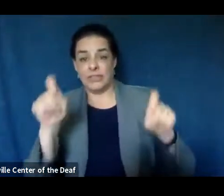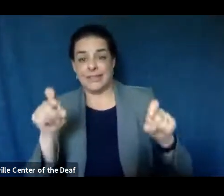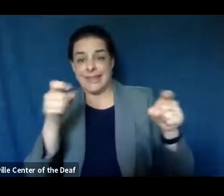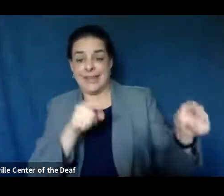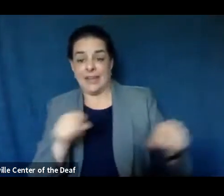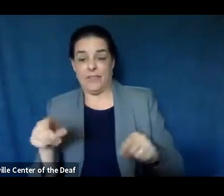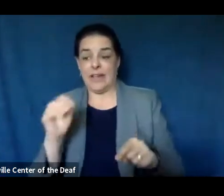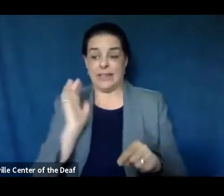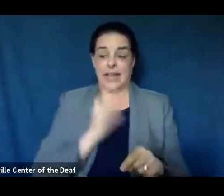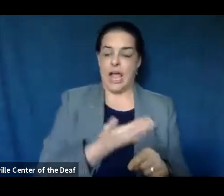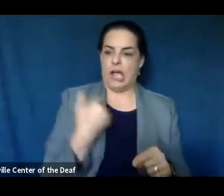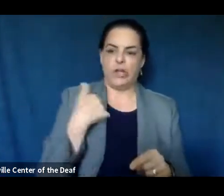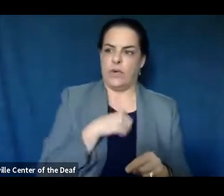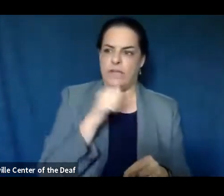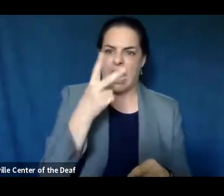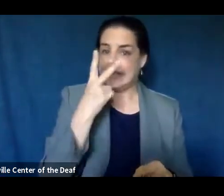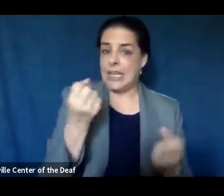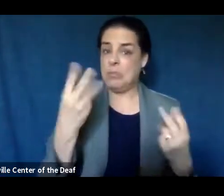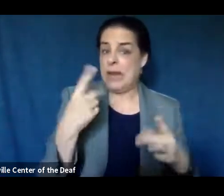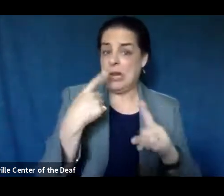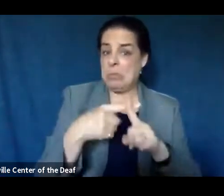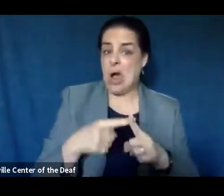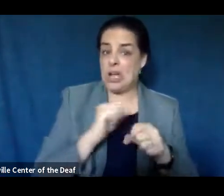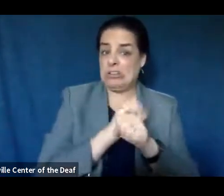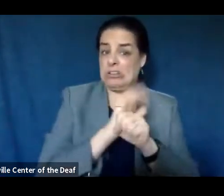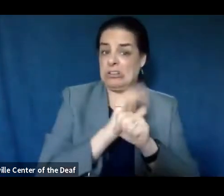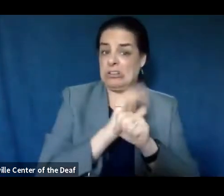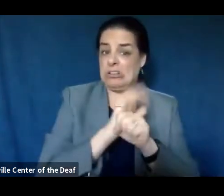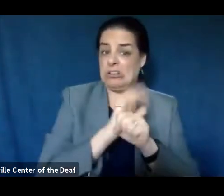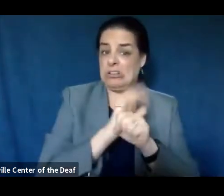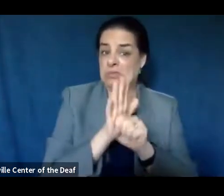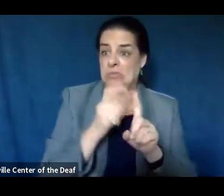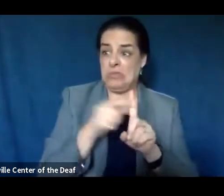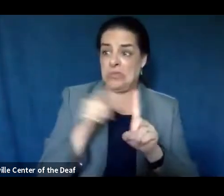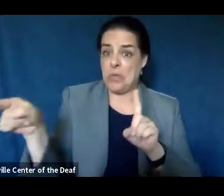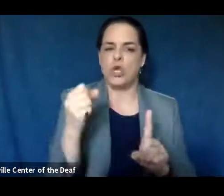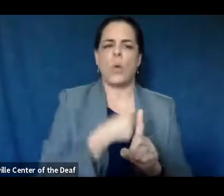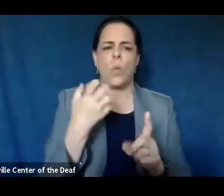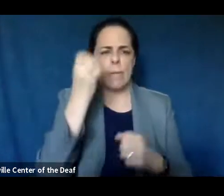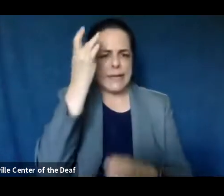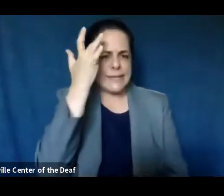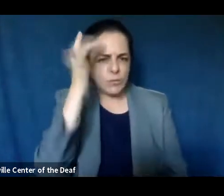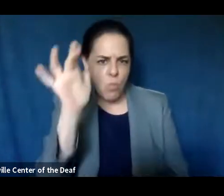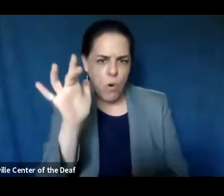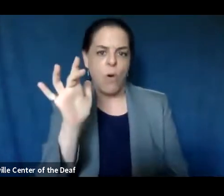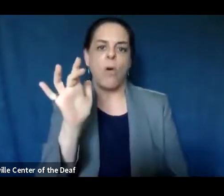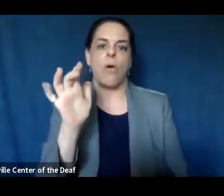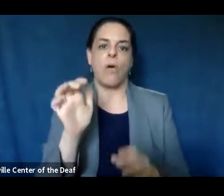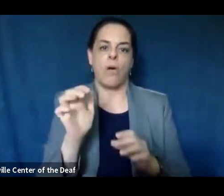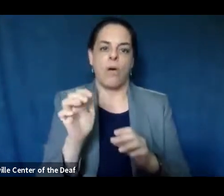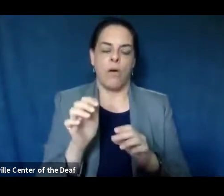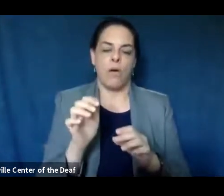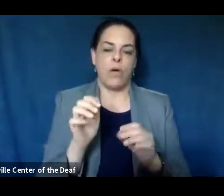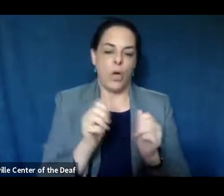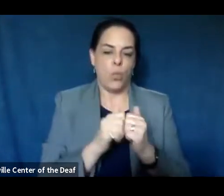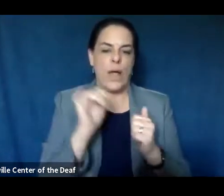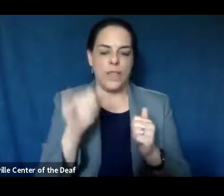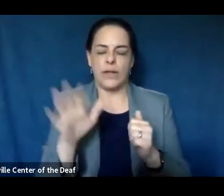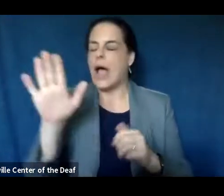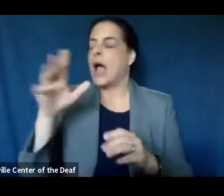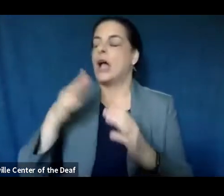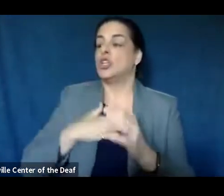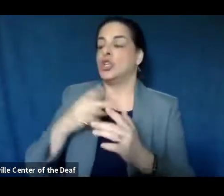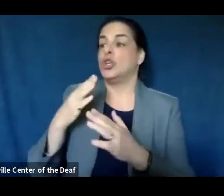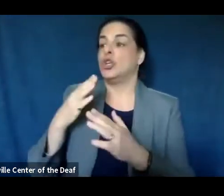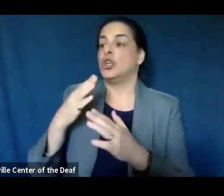haven't seen, um, a lot of positives come out of those. And so we want to be very strategic, um, positive cases. Sorry. I'm